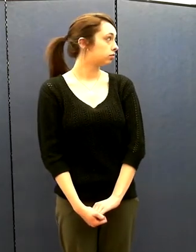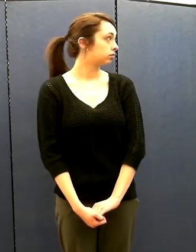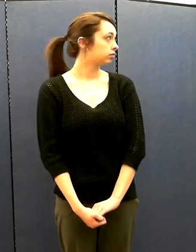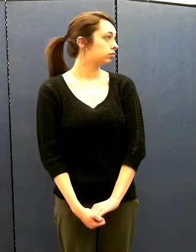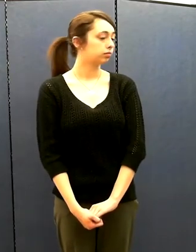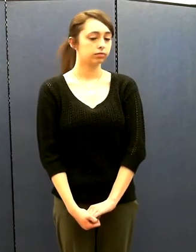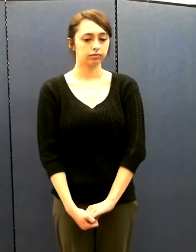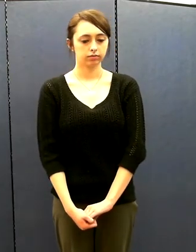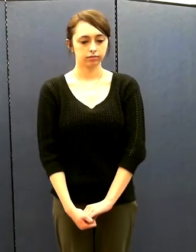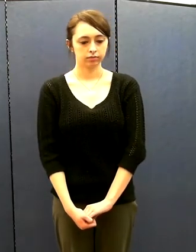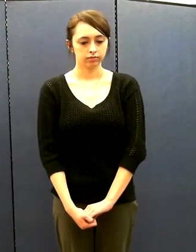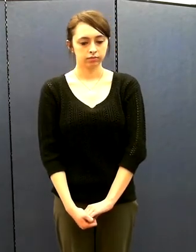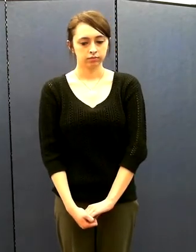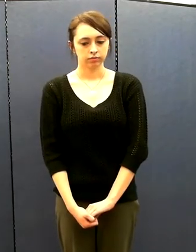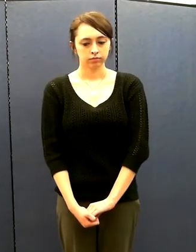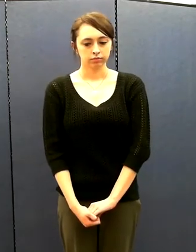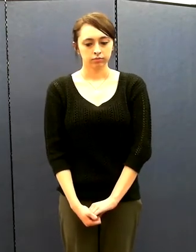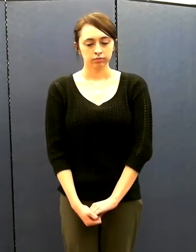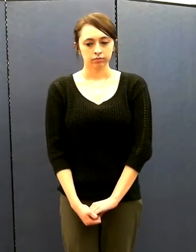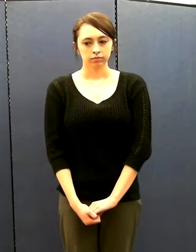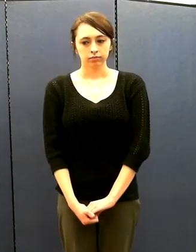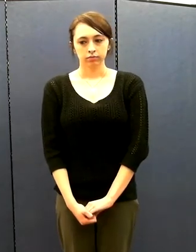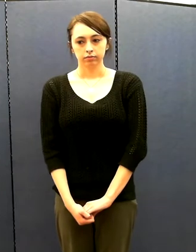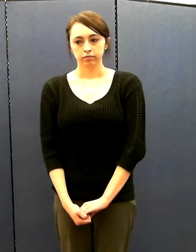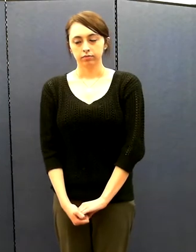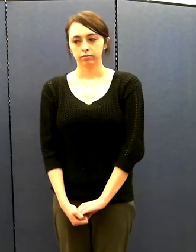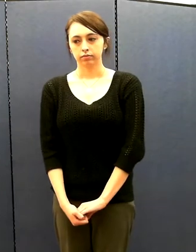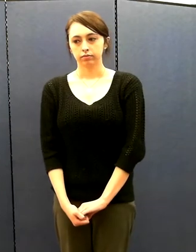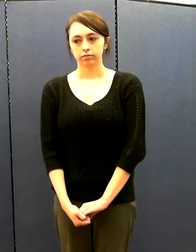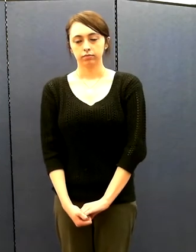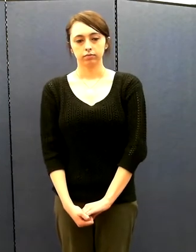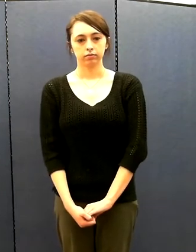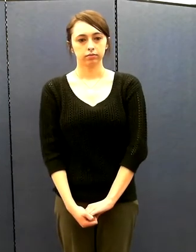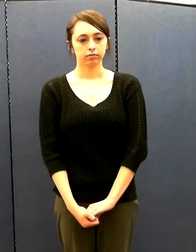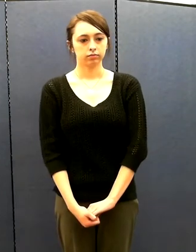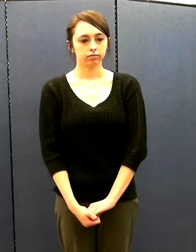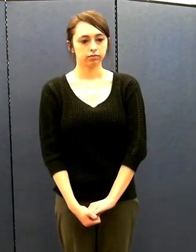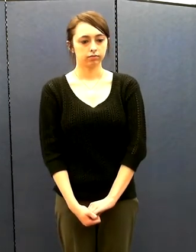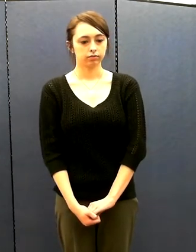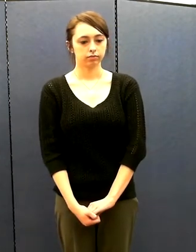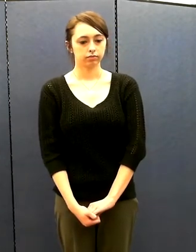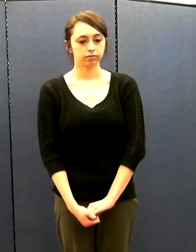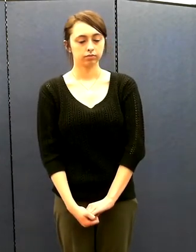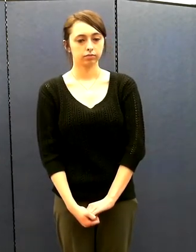the range component takes place days.